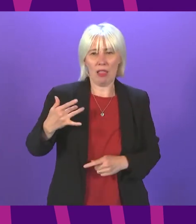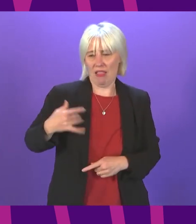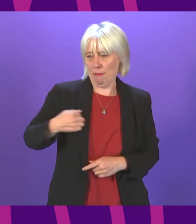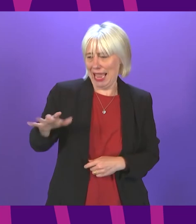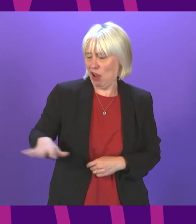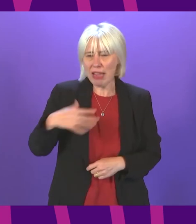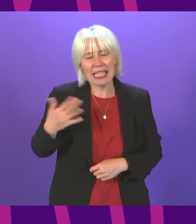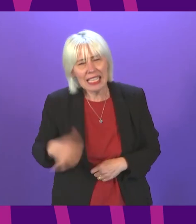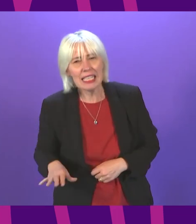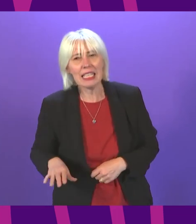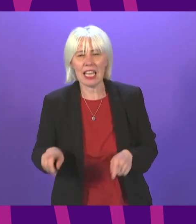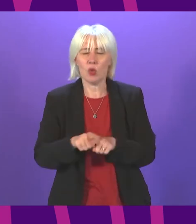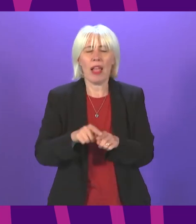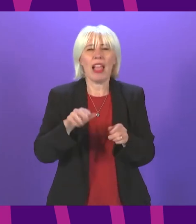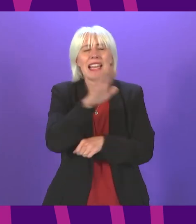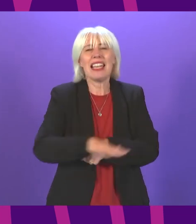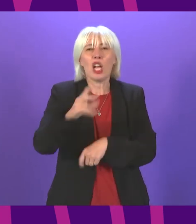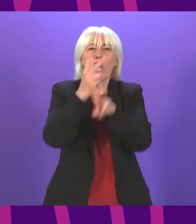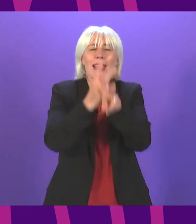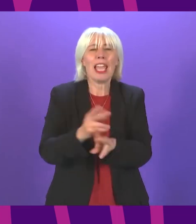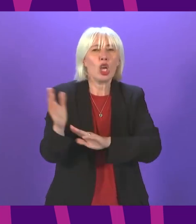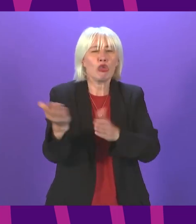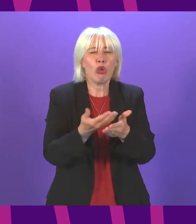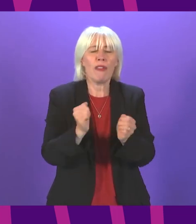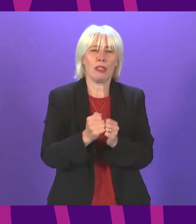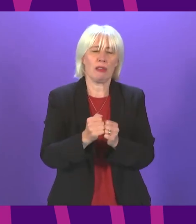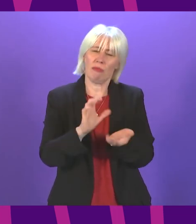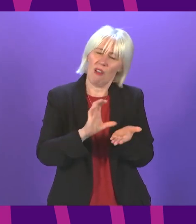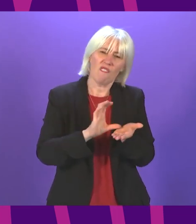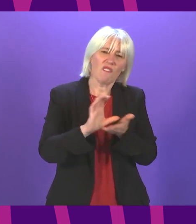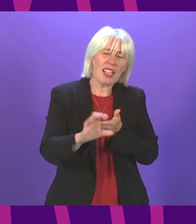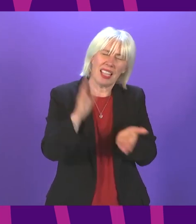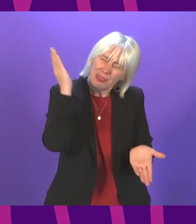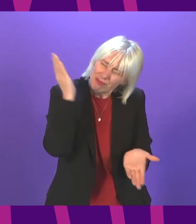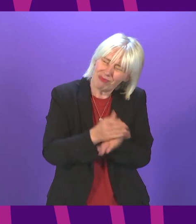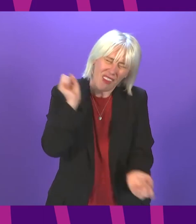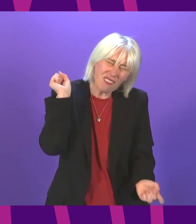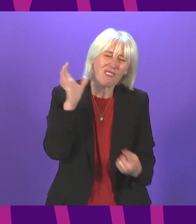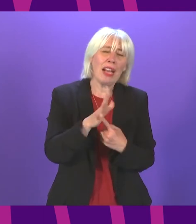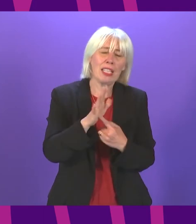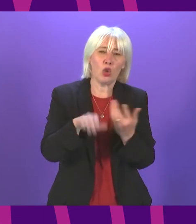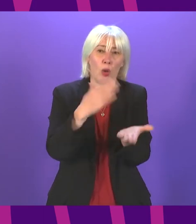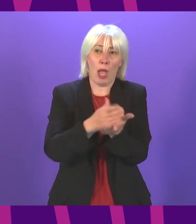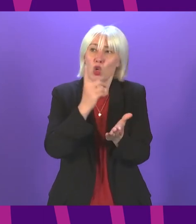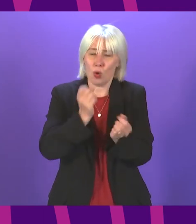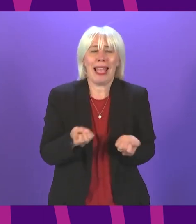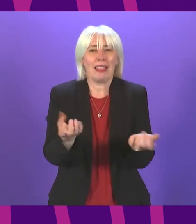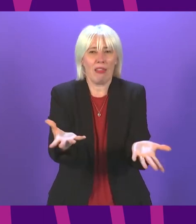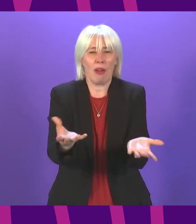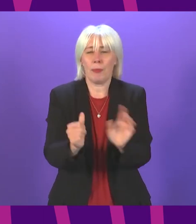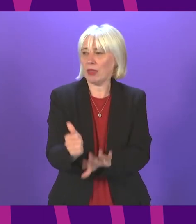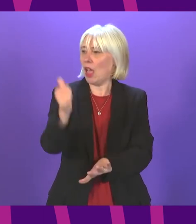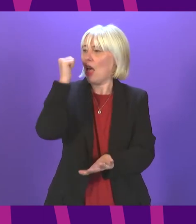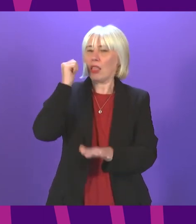the National Care Service is a case in point the funding will be absolutely vital to make sure it delivers in the last parliament